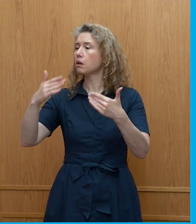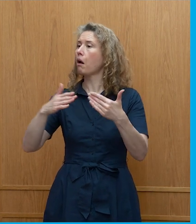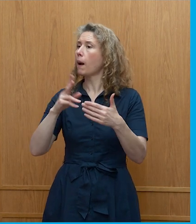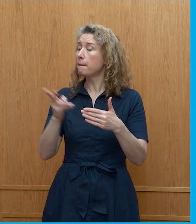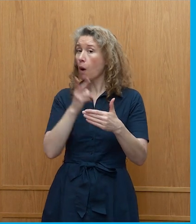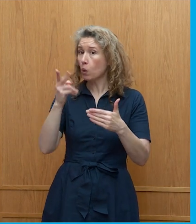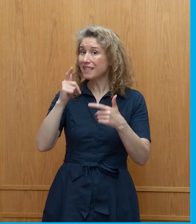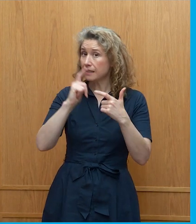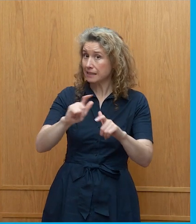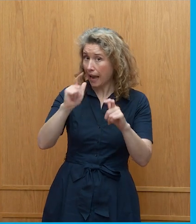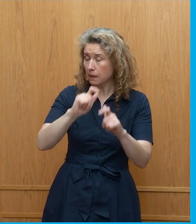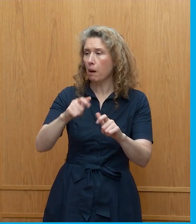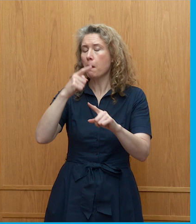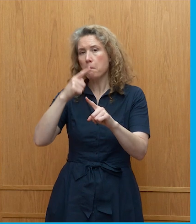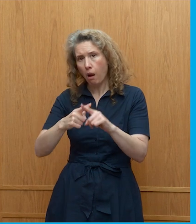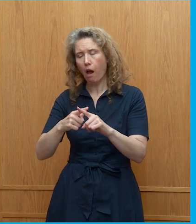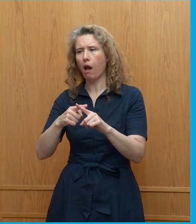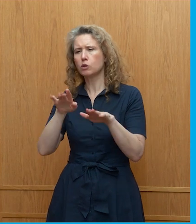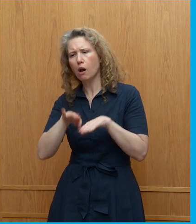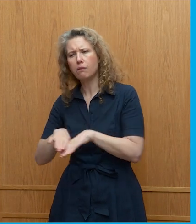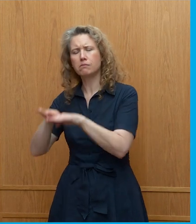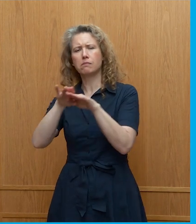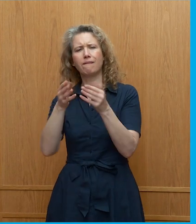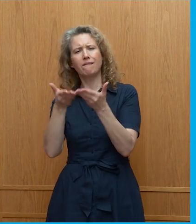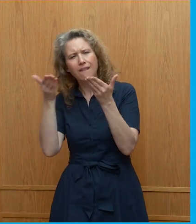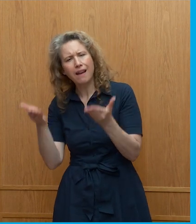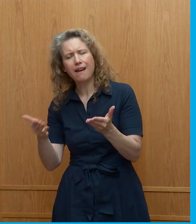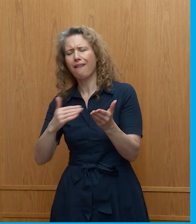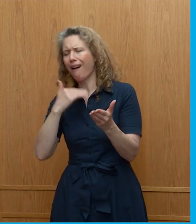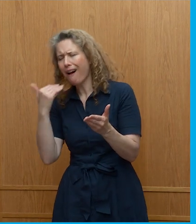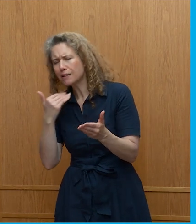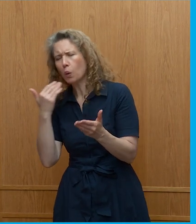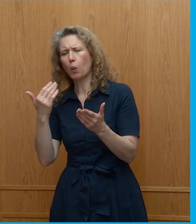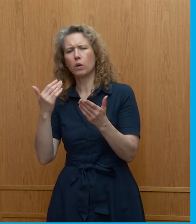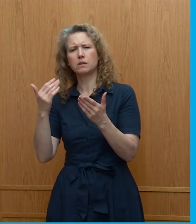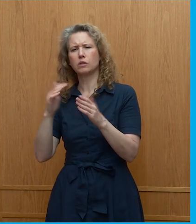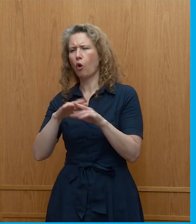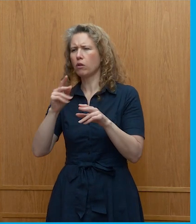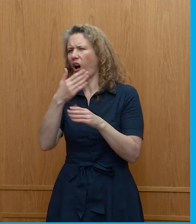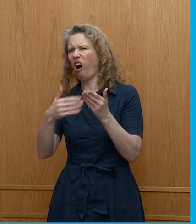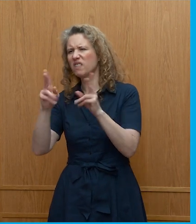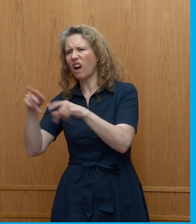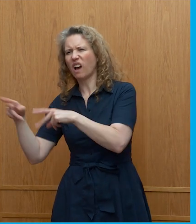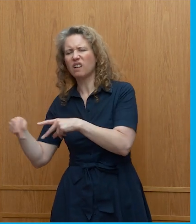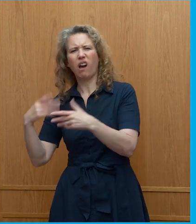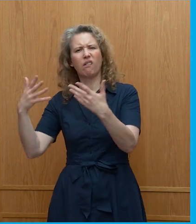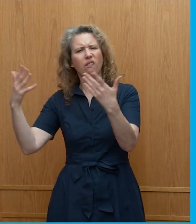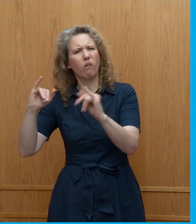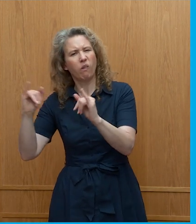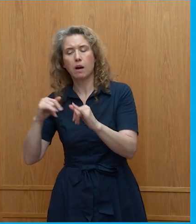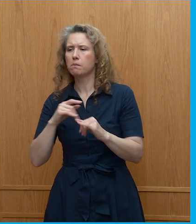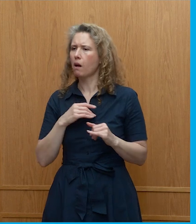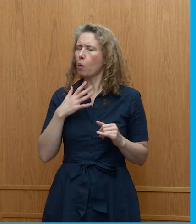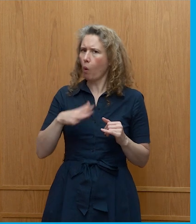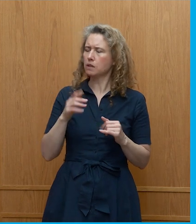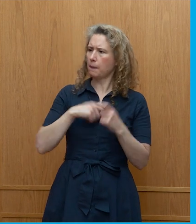both sustainable and adequate universally now that's a really wonderful and very positive kind of